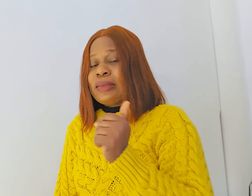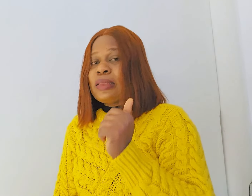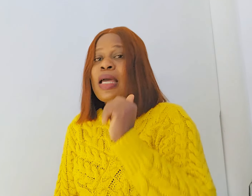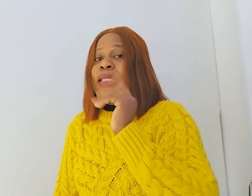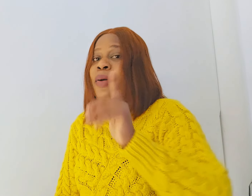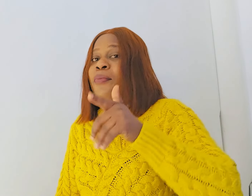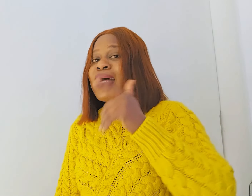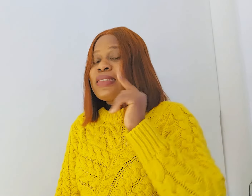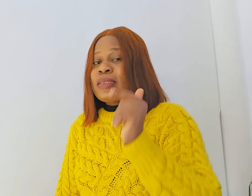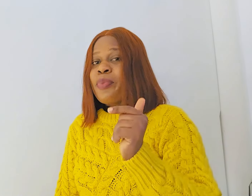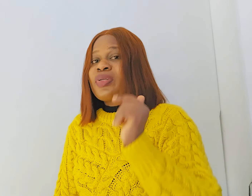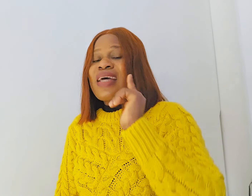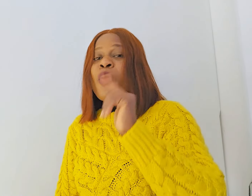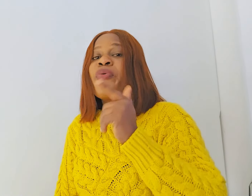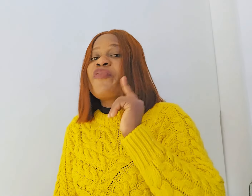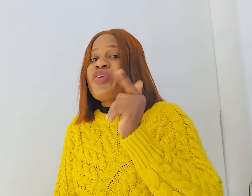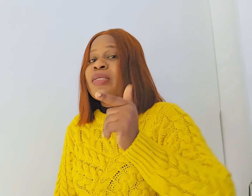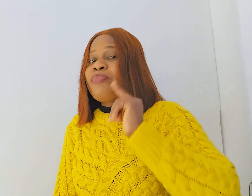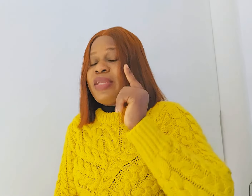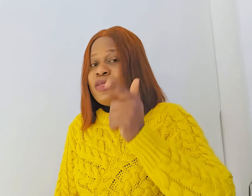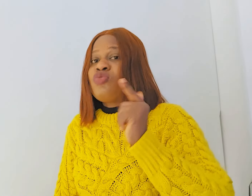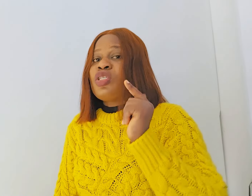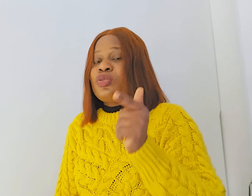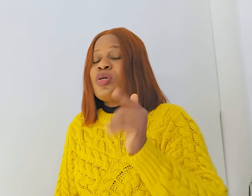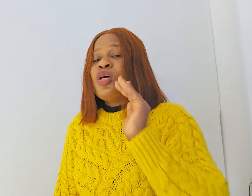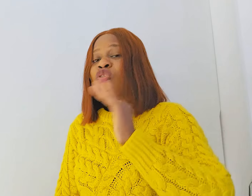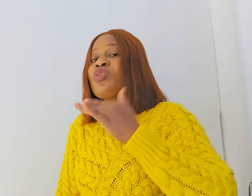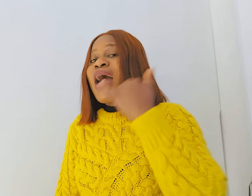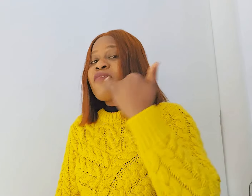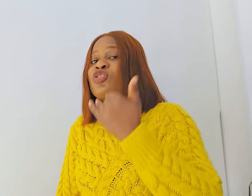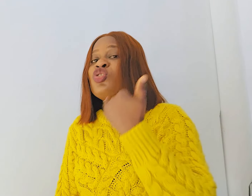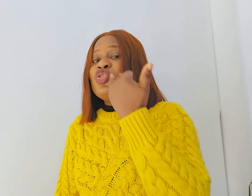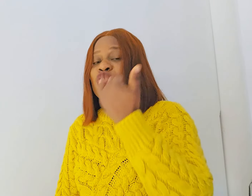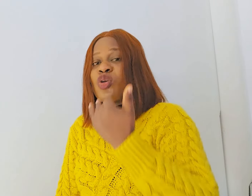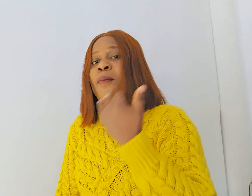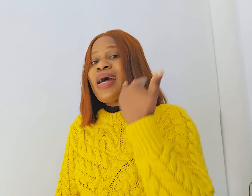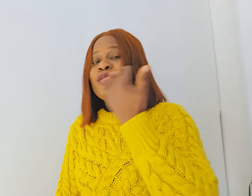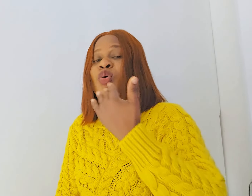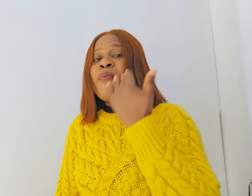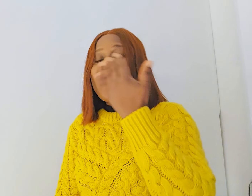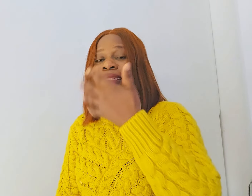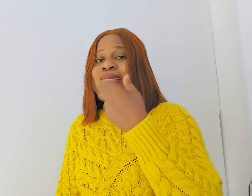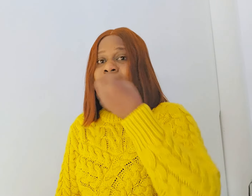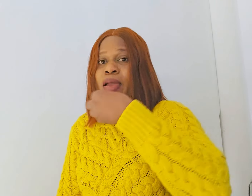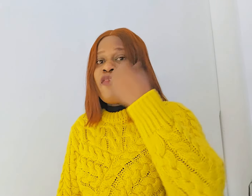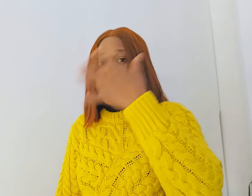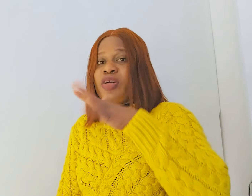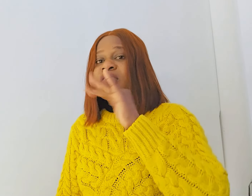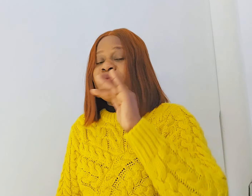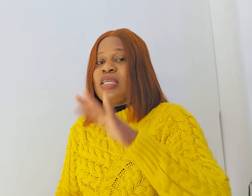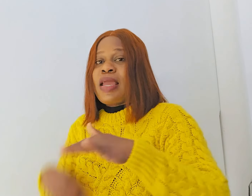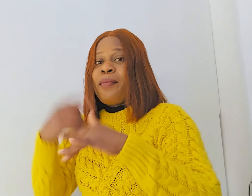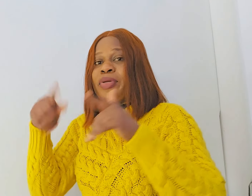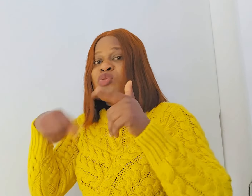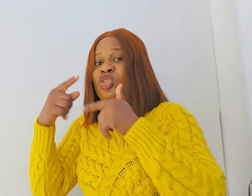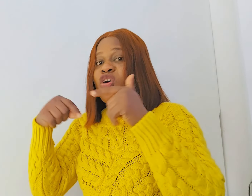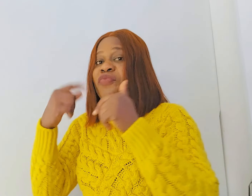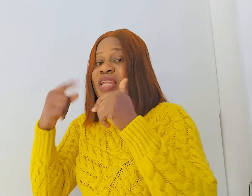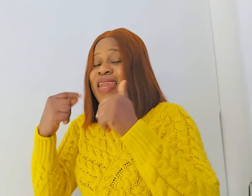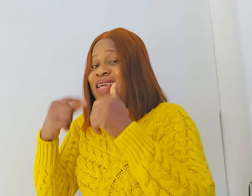the mouth is important before the penetration so you have to use your mouth to make the front of the in-between of the lady